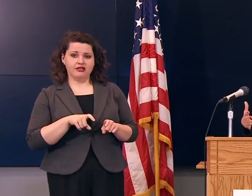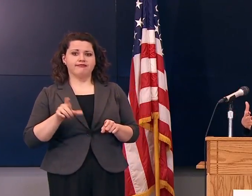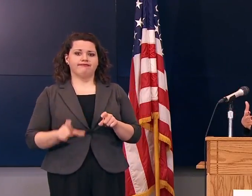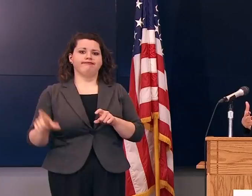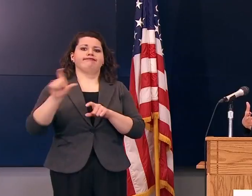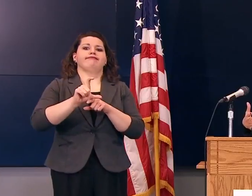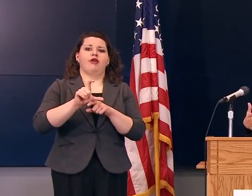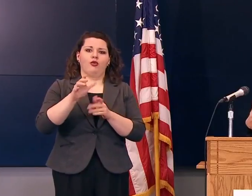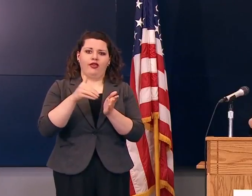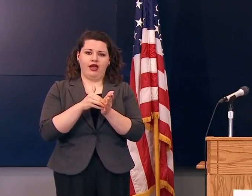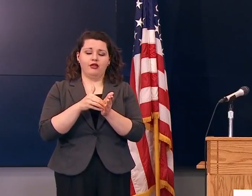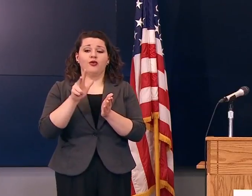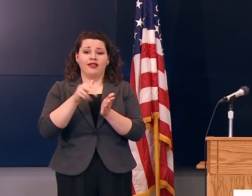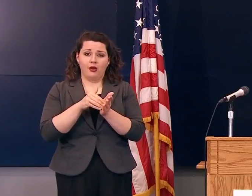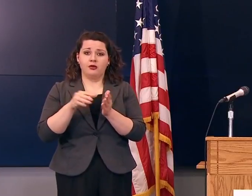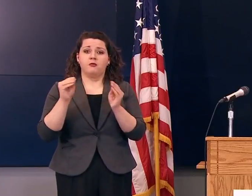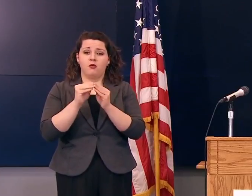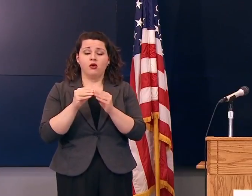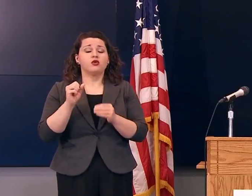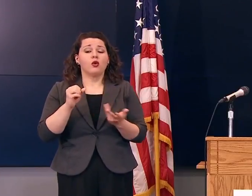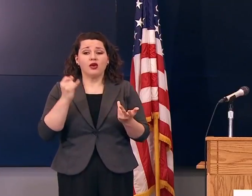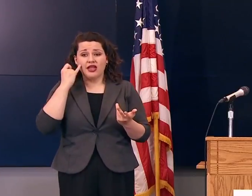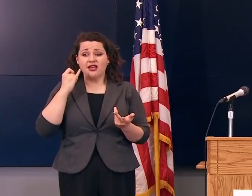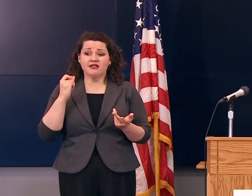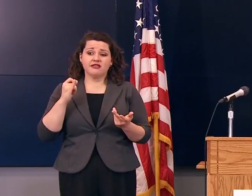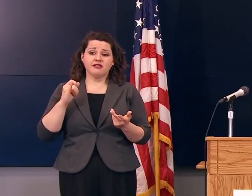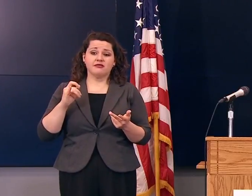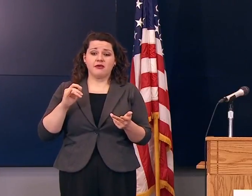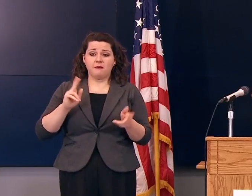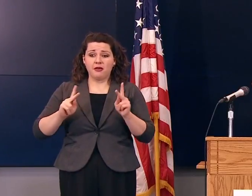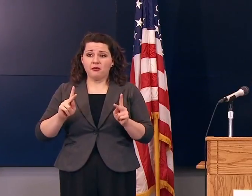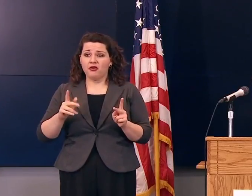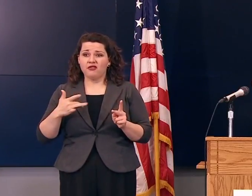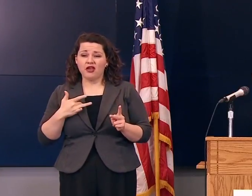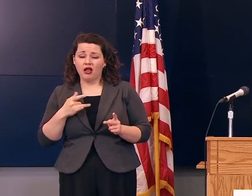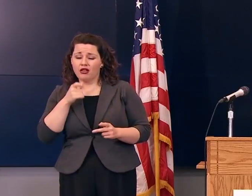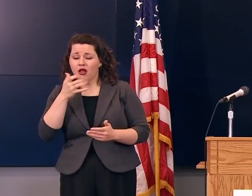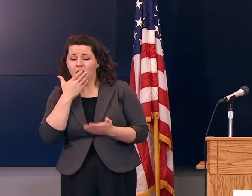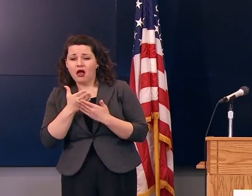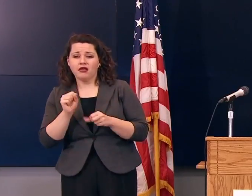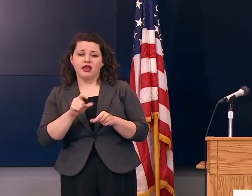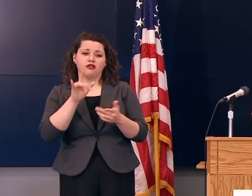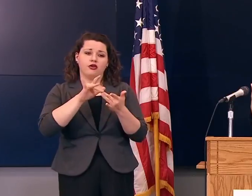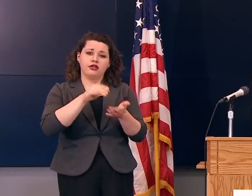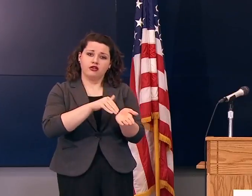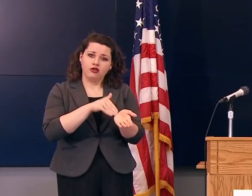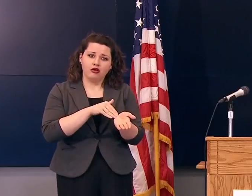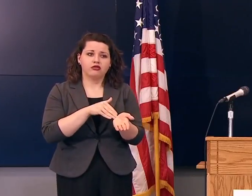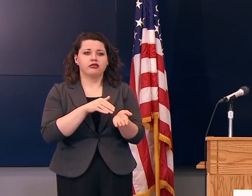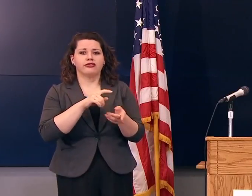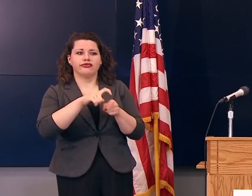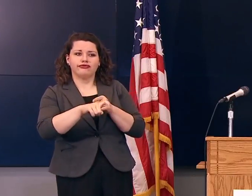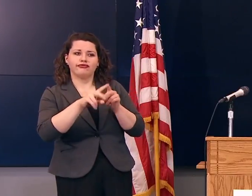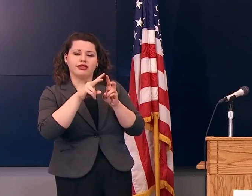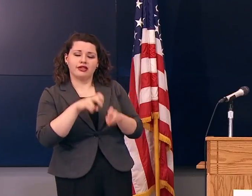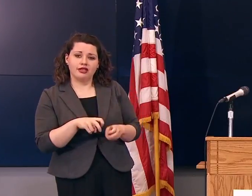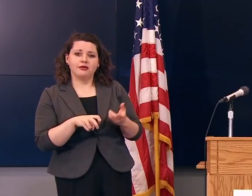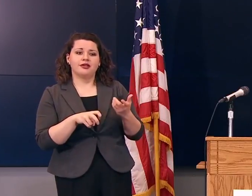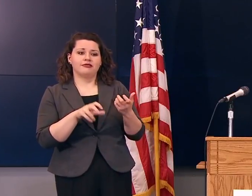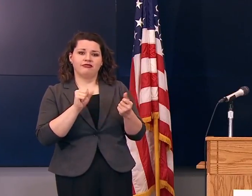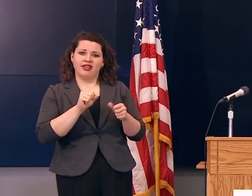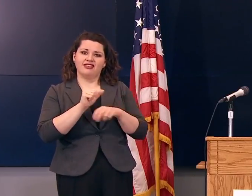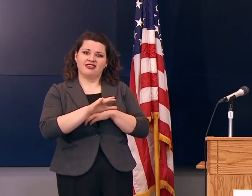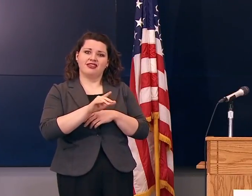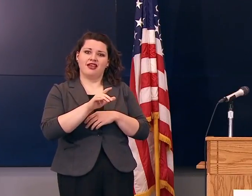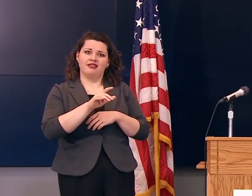Iowans still have the opportunity to, if they're not feeling well, to contact their clinicians to go through an assessment with them and to take, you know,